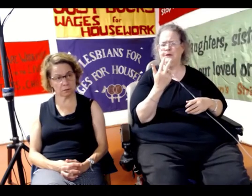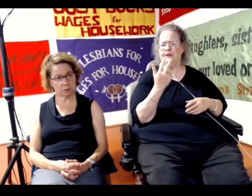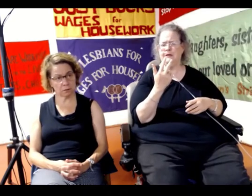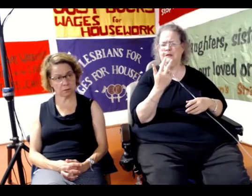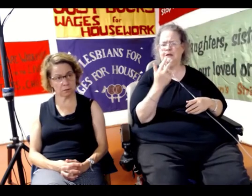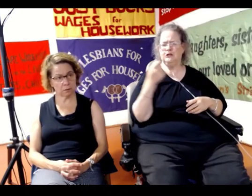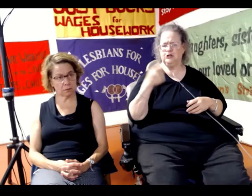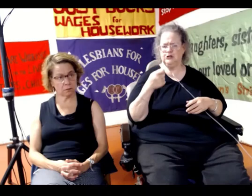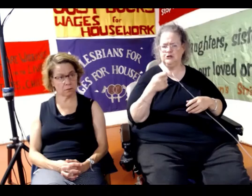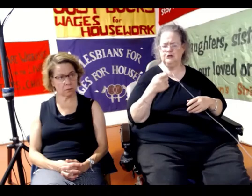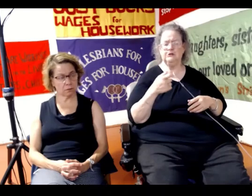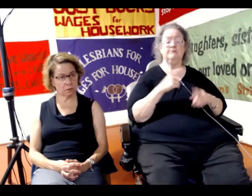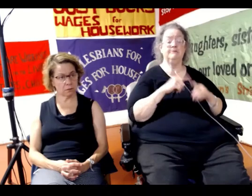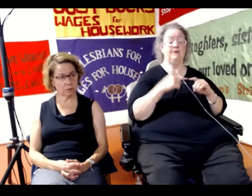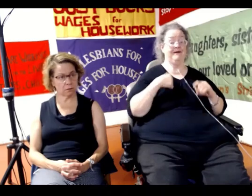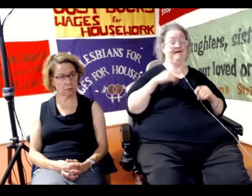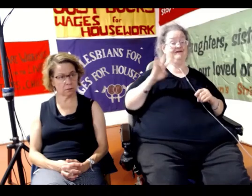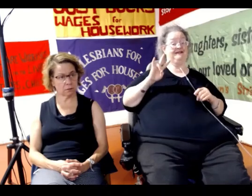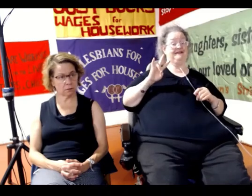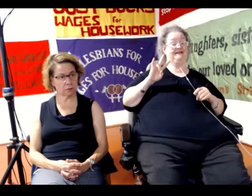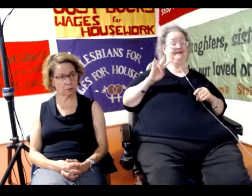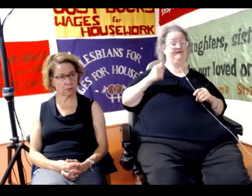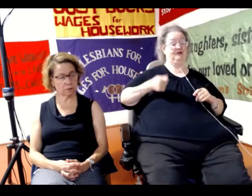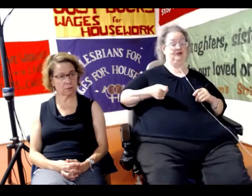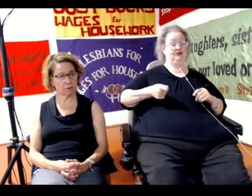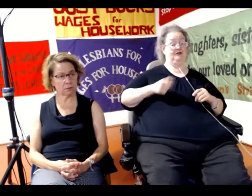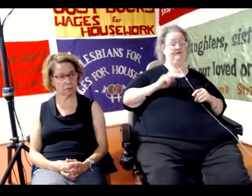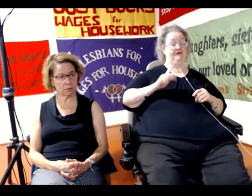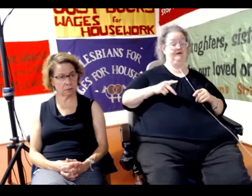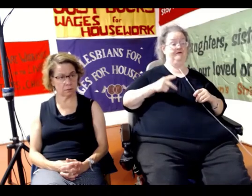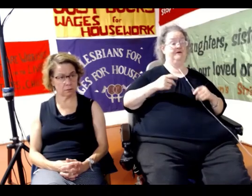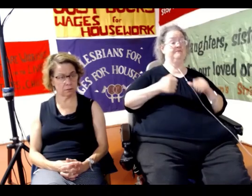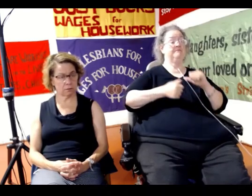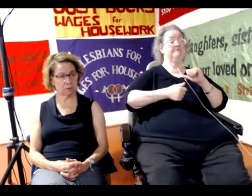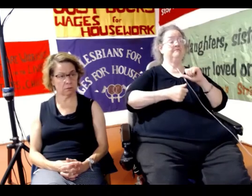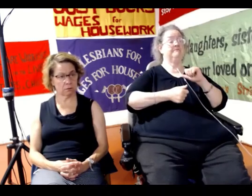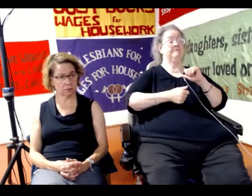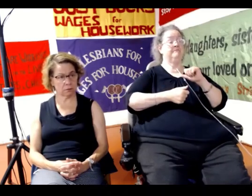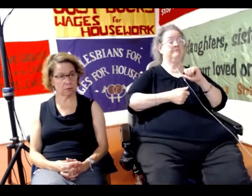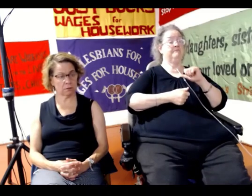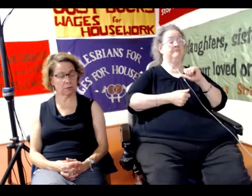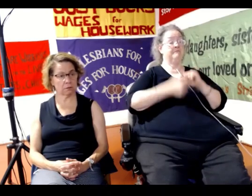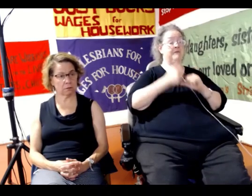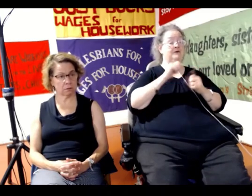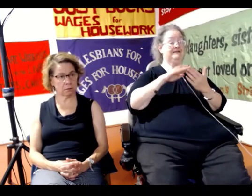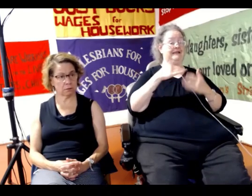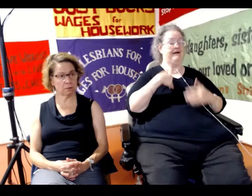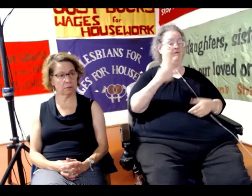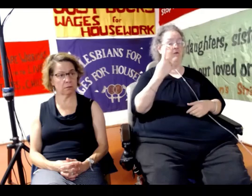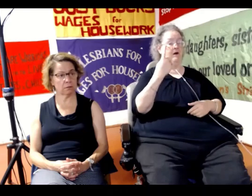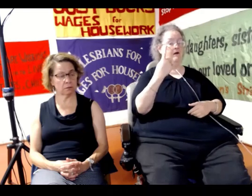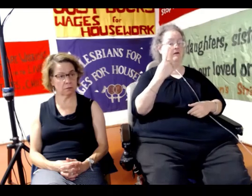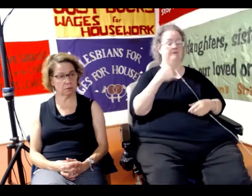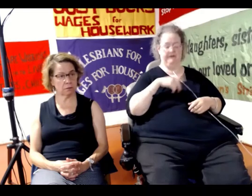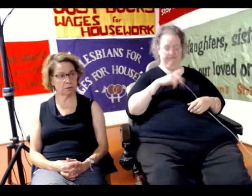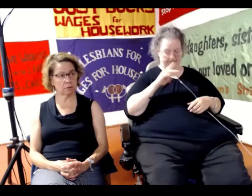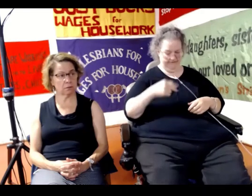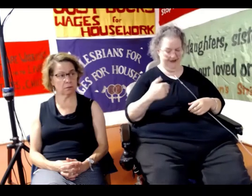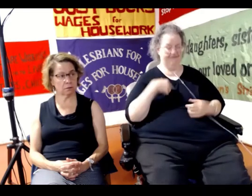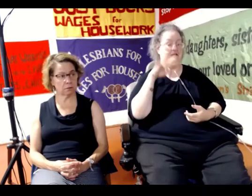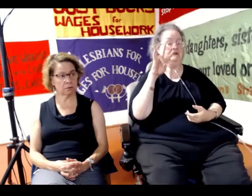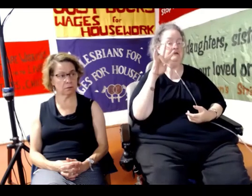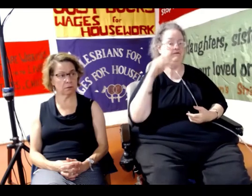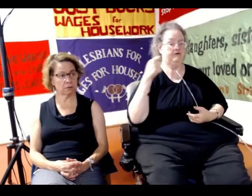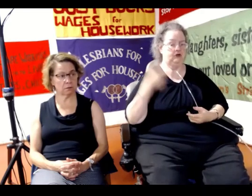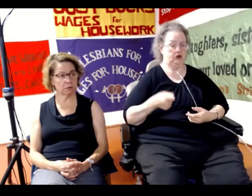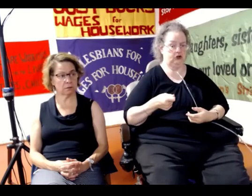There are seven here in Philadelphia. We are unusual. Most cities only have one, but we have seven. And when